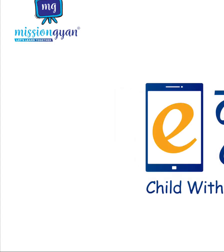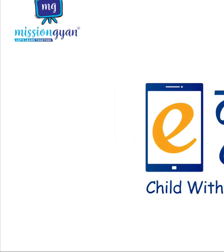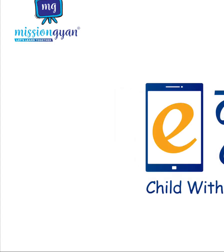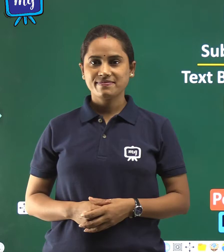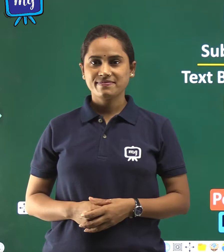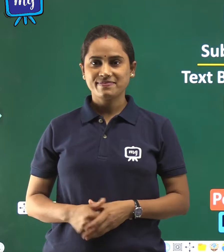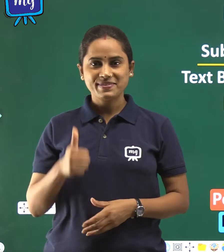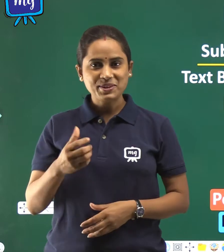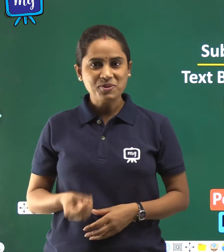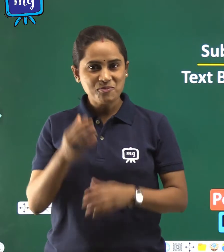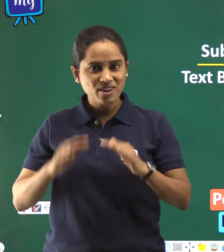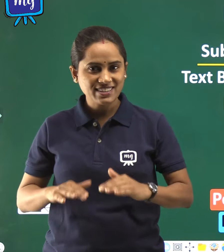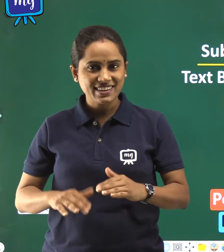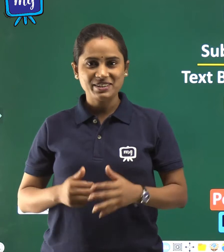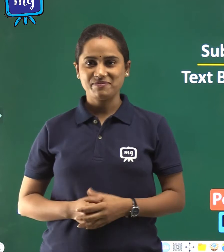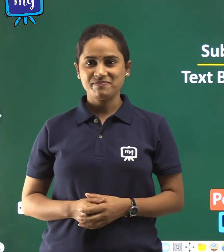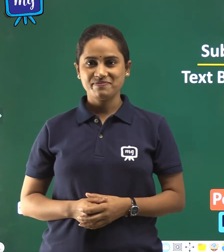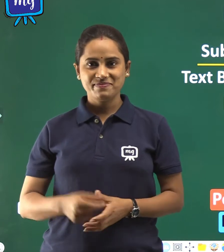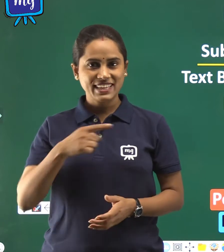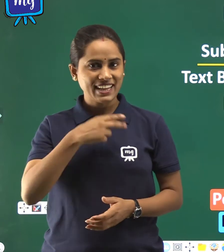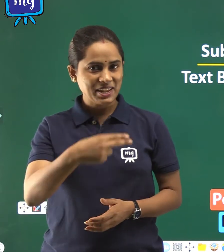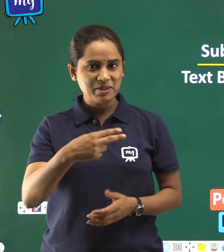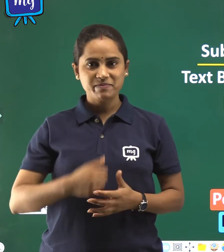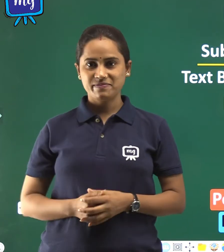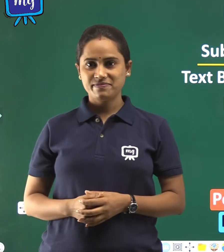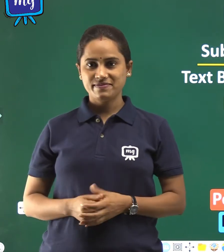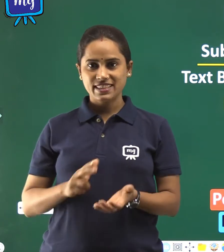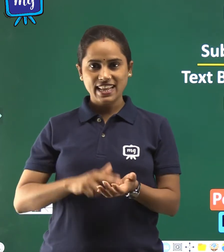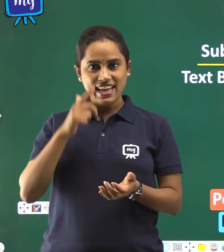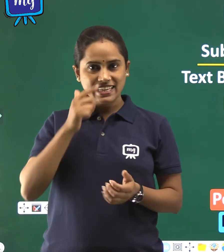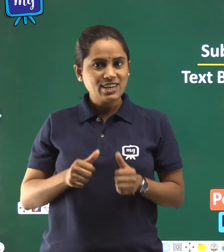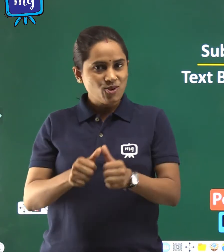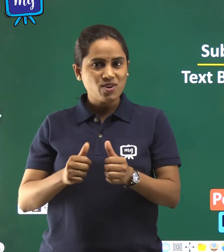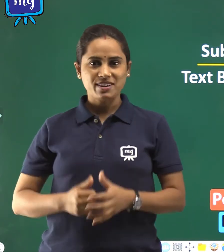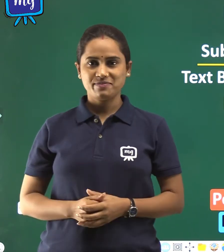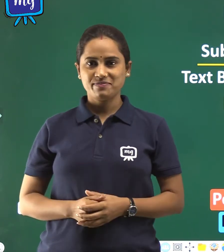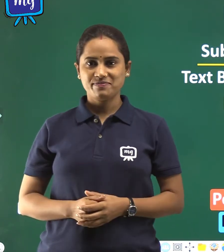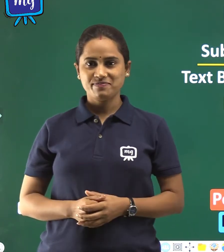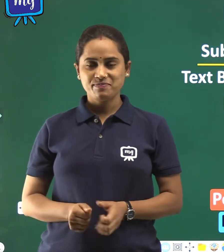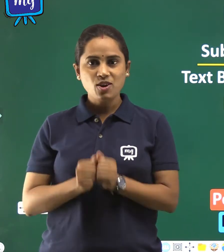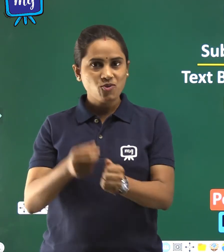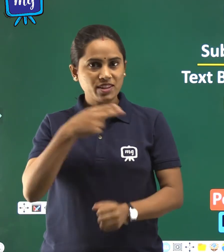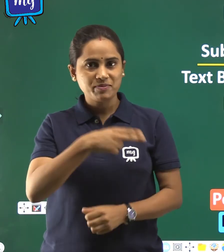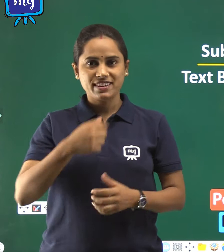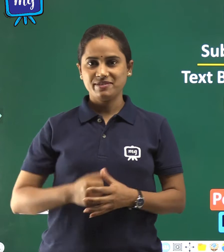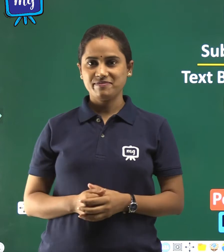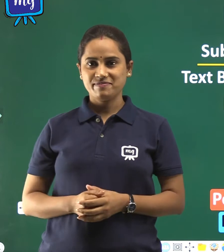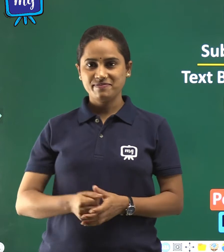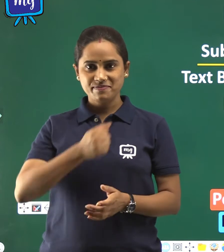Good morning children, I am Nishiyaroda with me